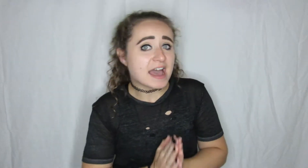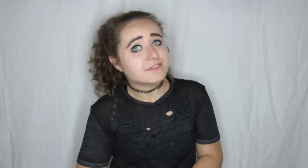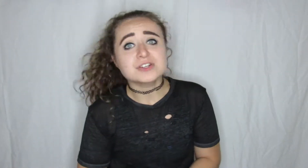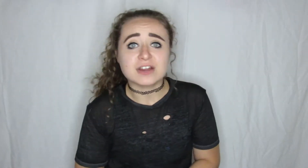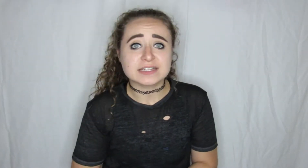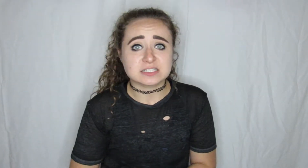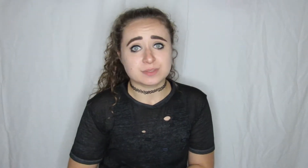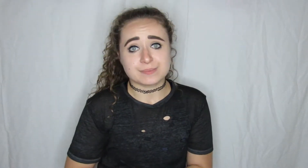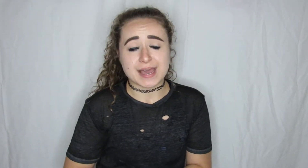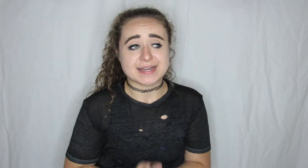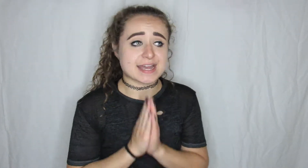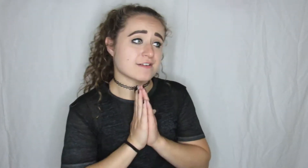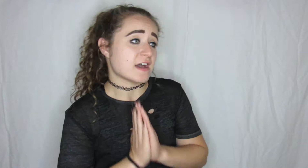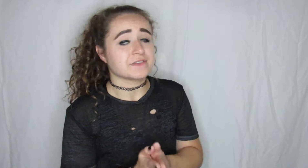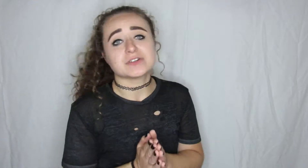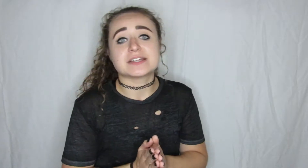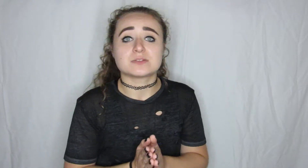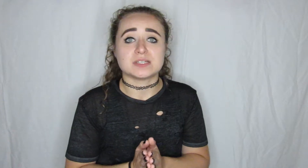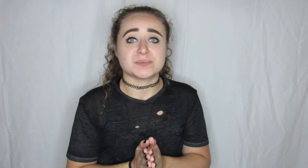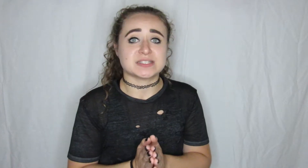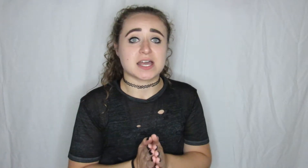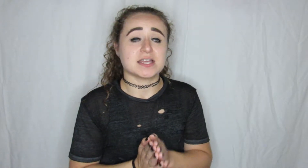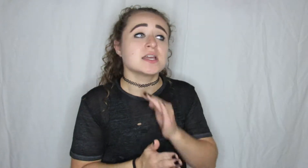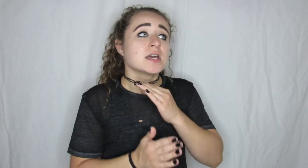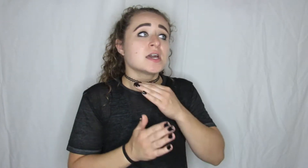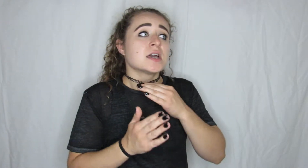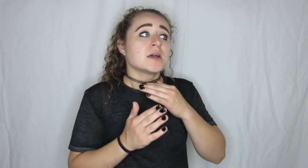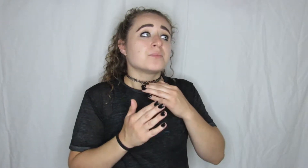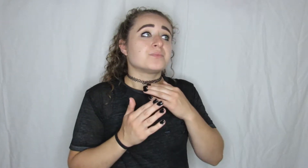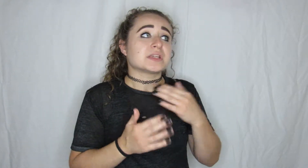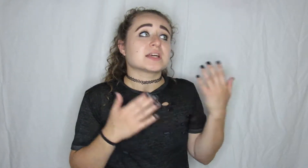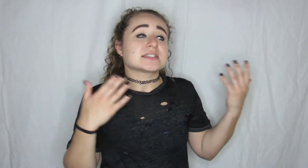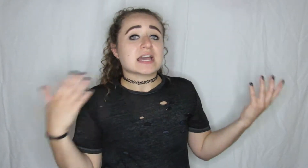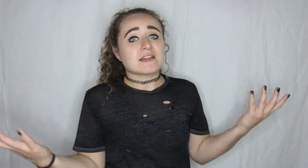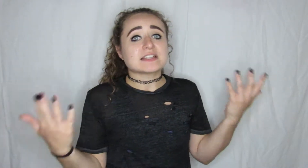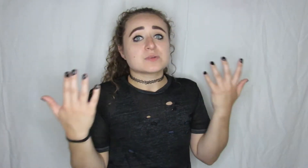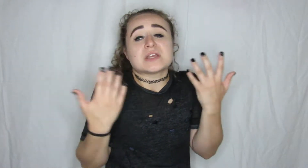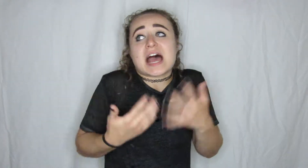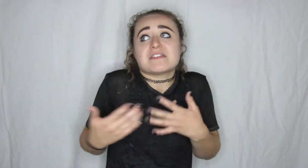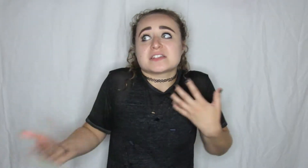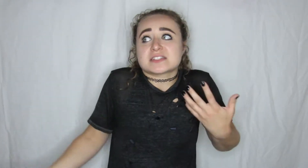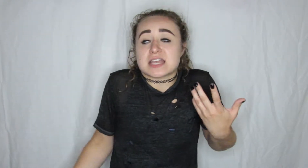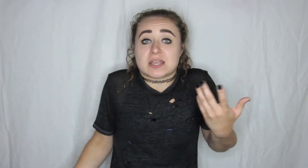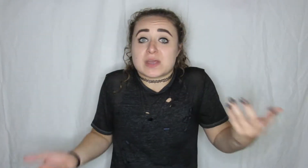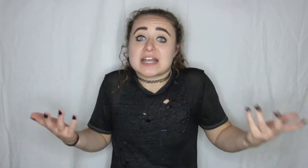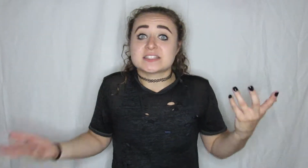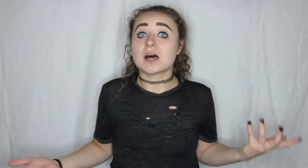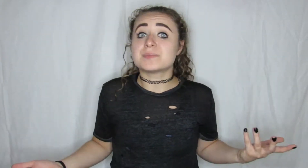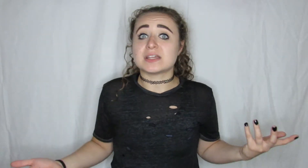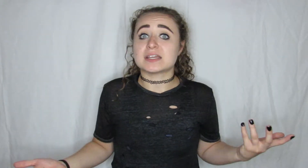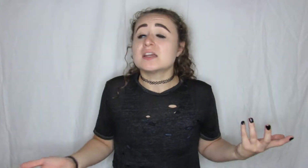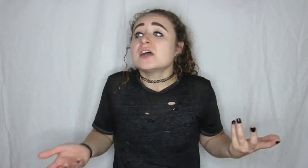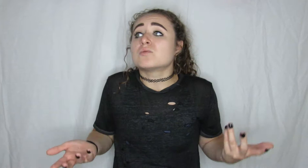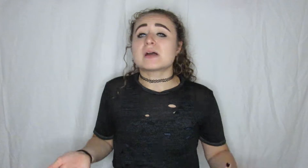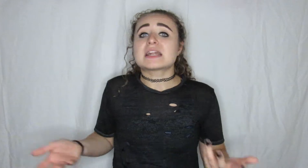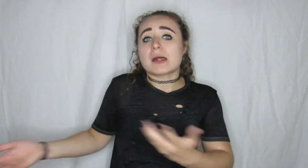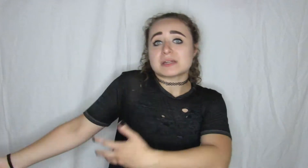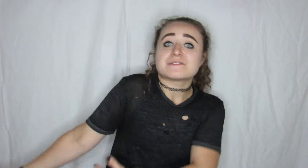every right to be mad I have every right to be upset because I liked him we had this thing we had something we might not have been